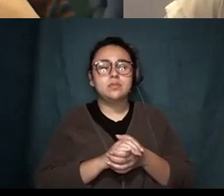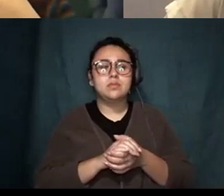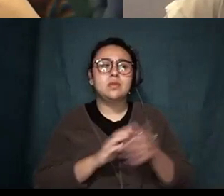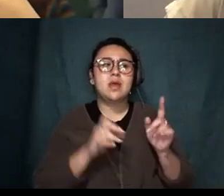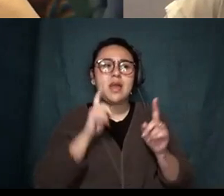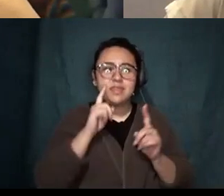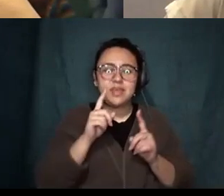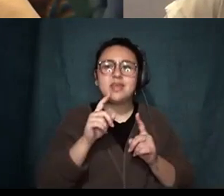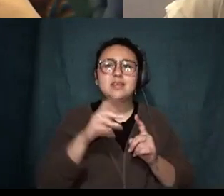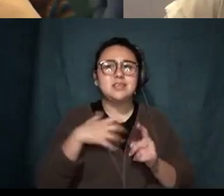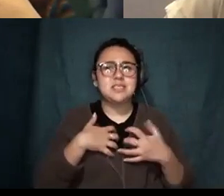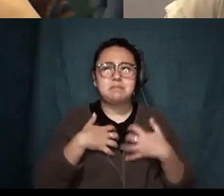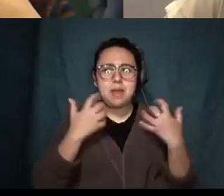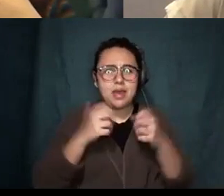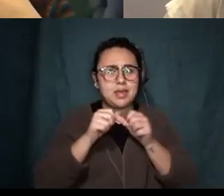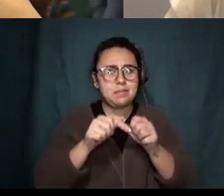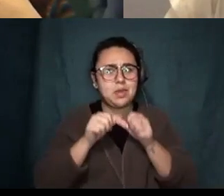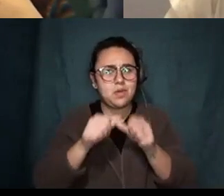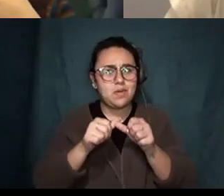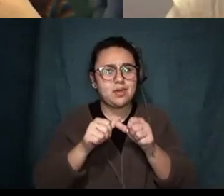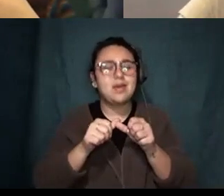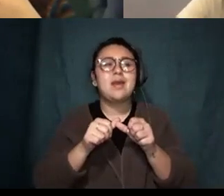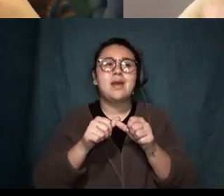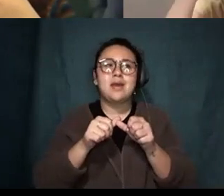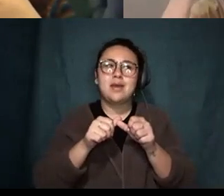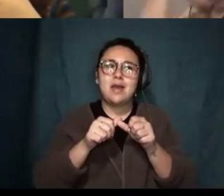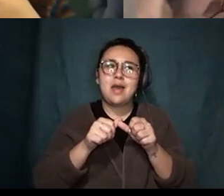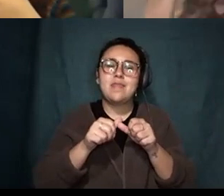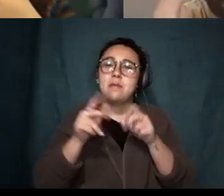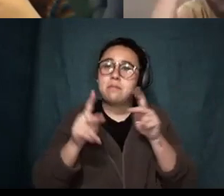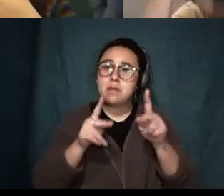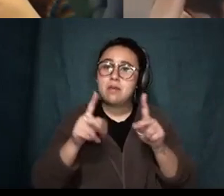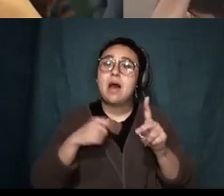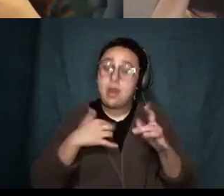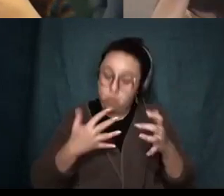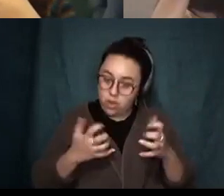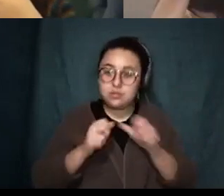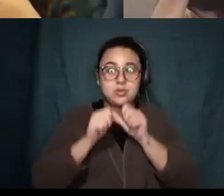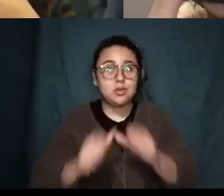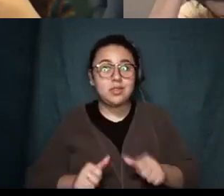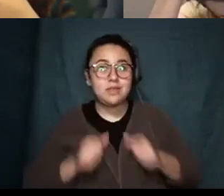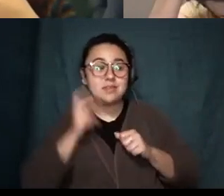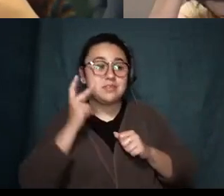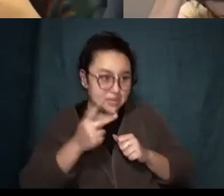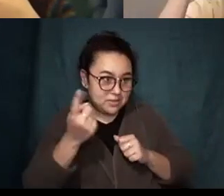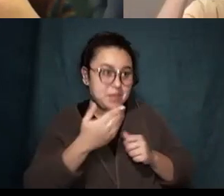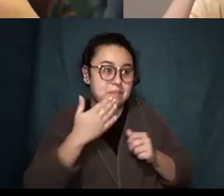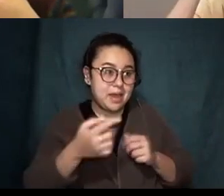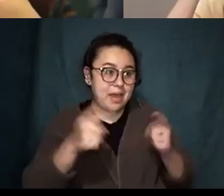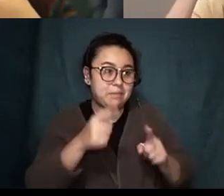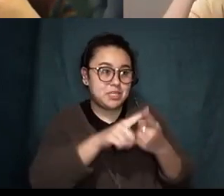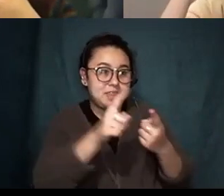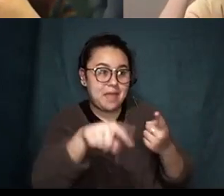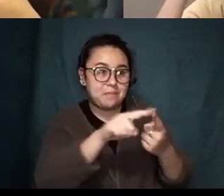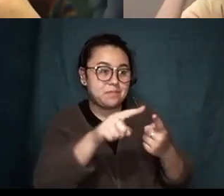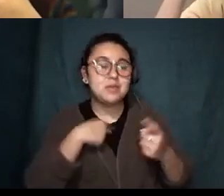people I want to be alive to like um watch terrible things happen to and so I'm just I'm just like holding it together by um